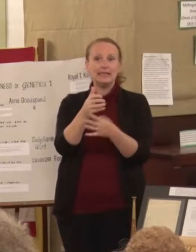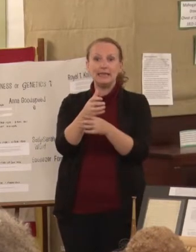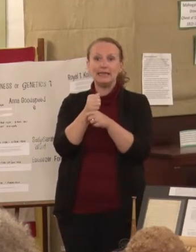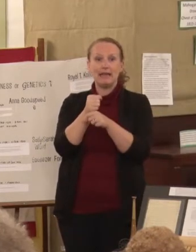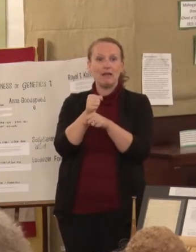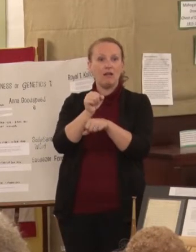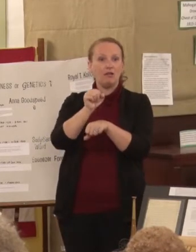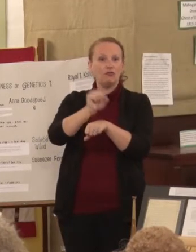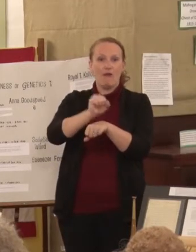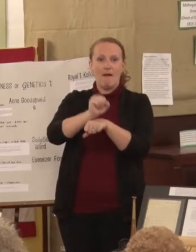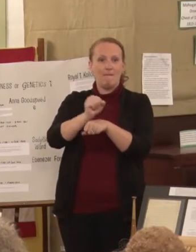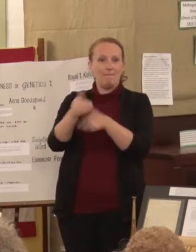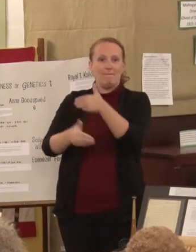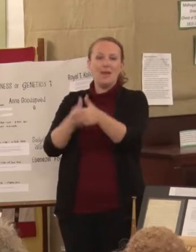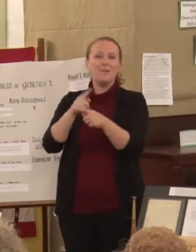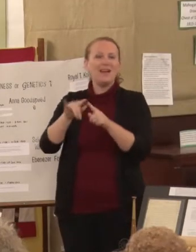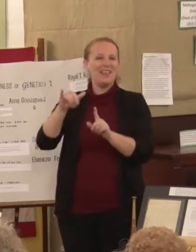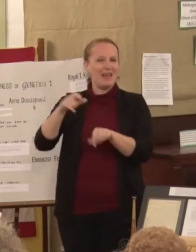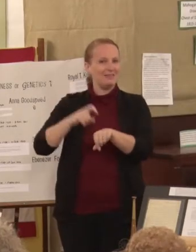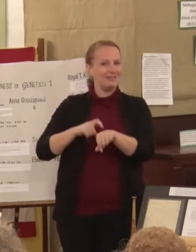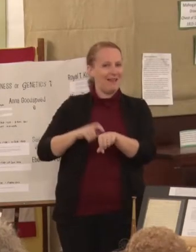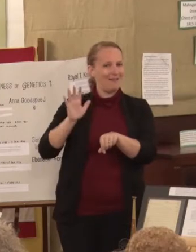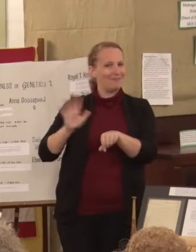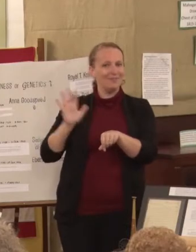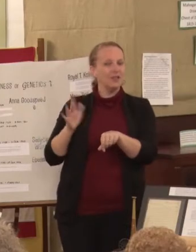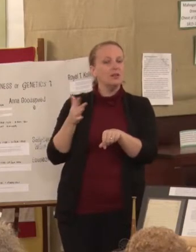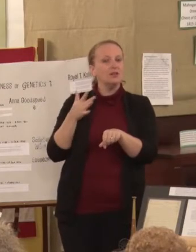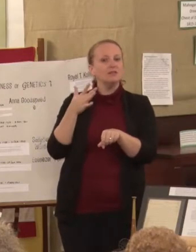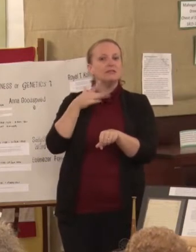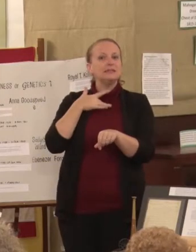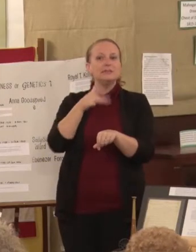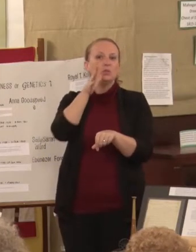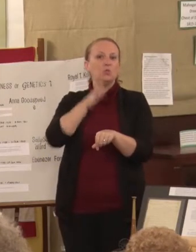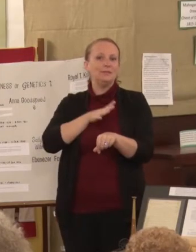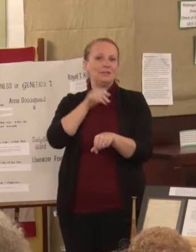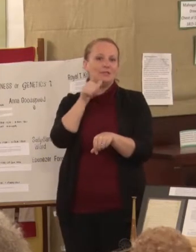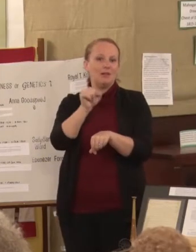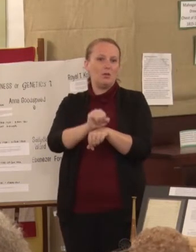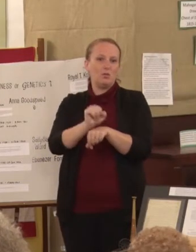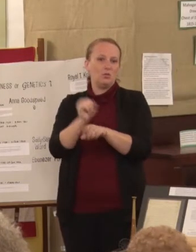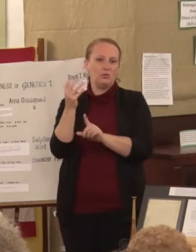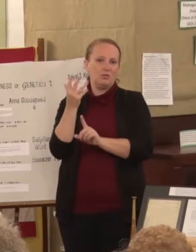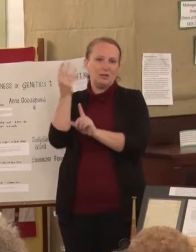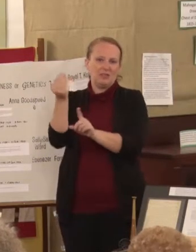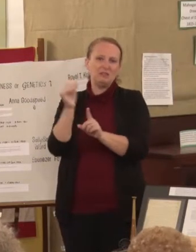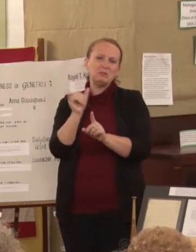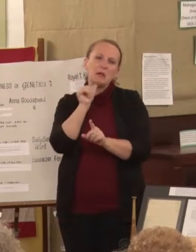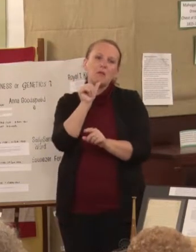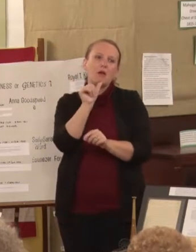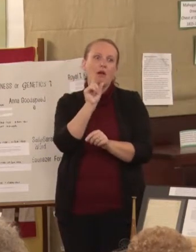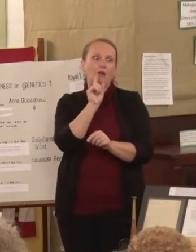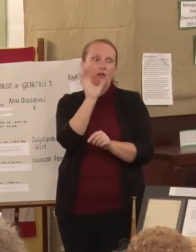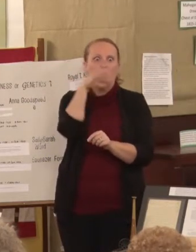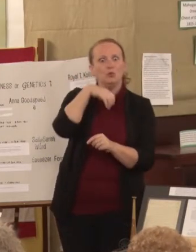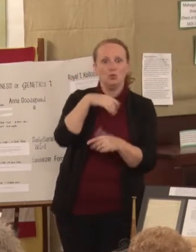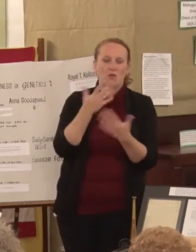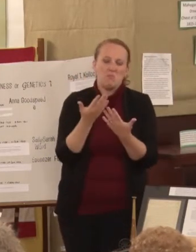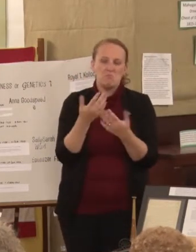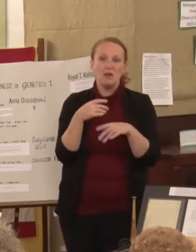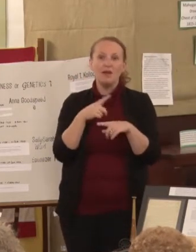didn't work outside of the home, so that was not unusual. But I am just thrilled to have Jean Linderman